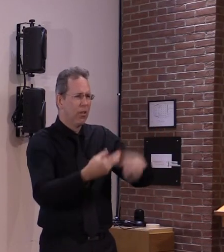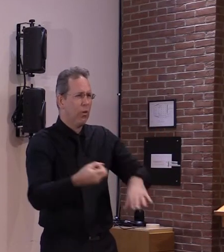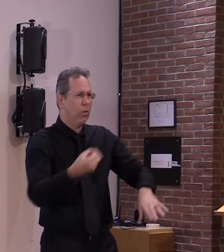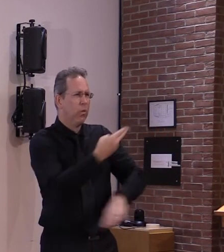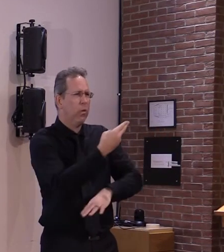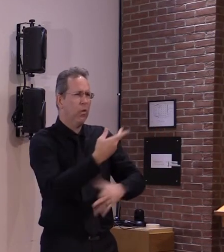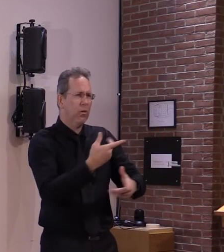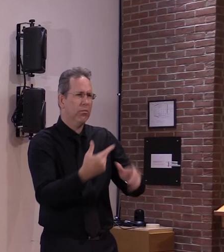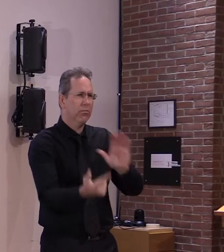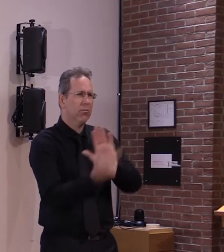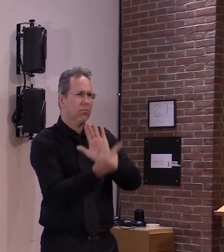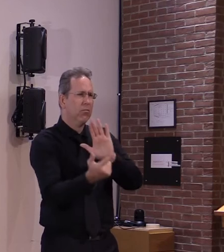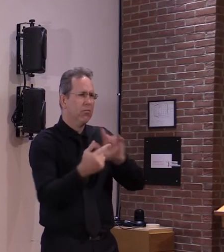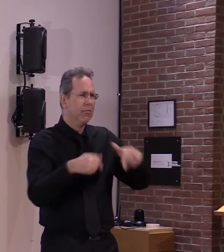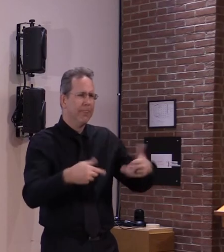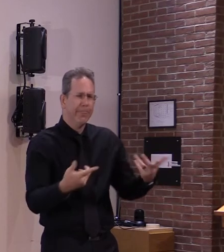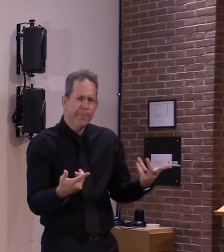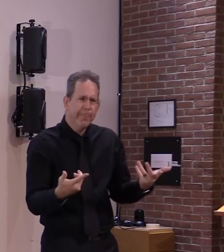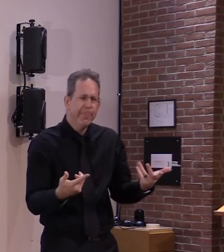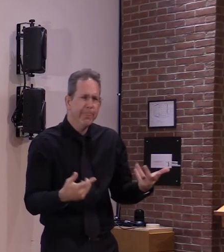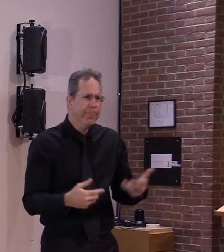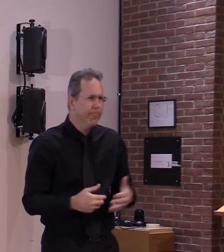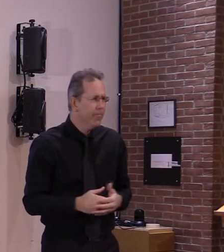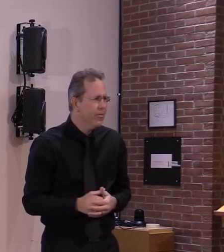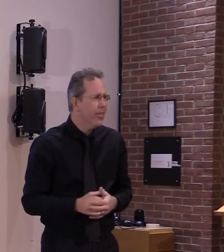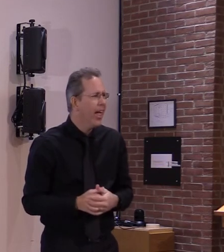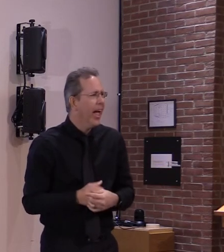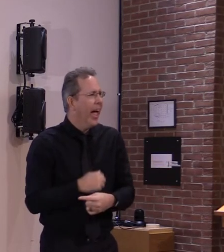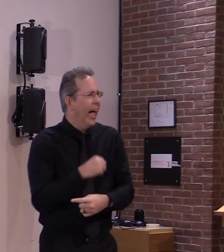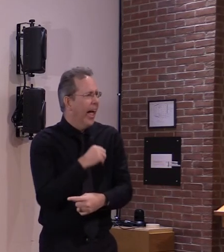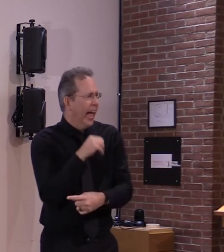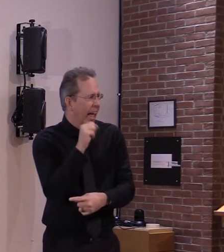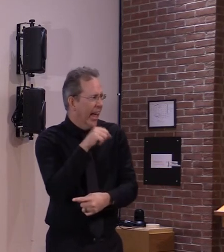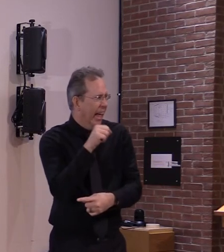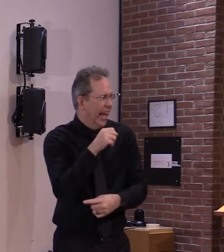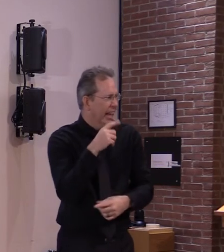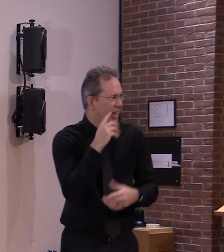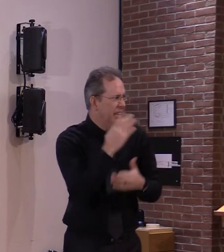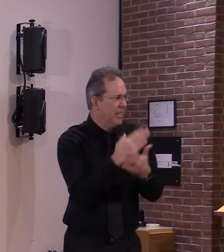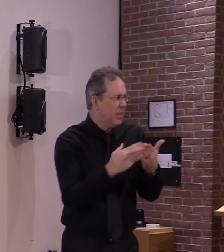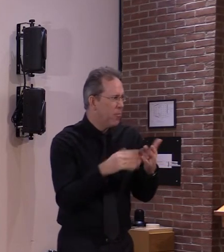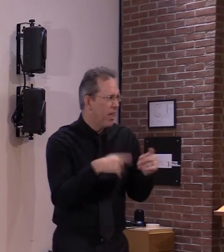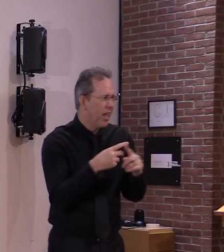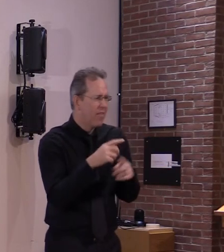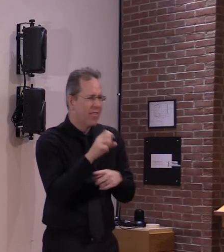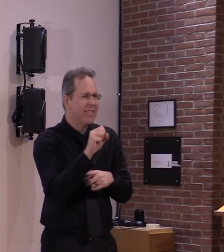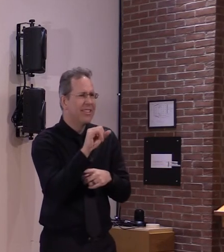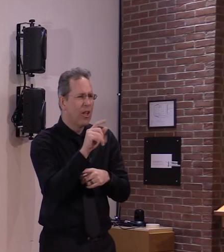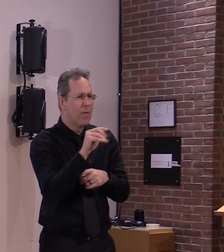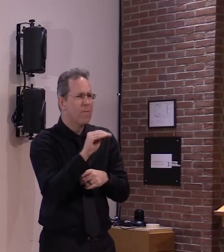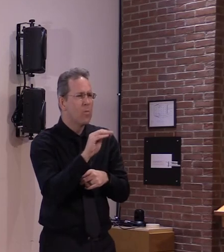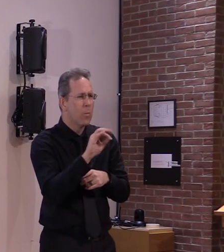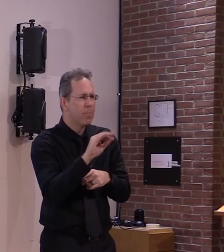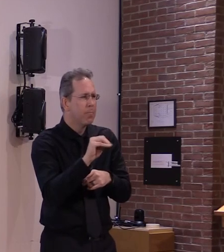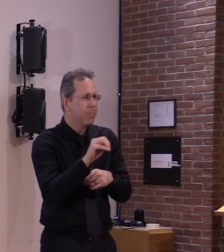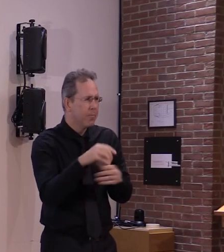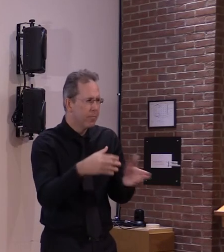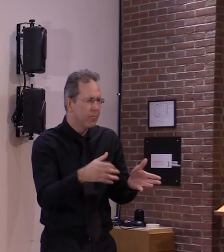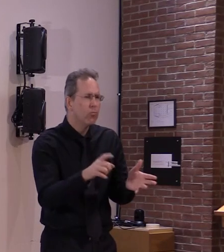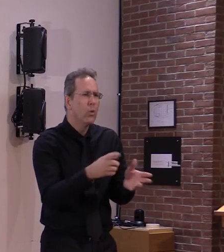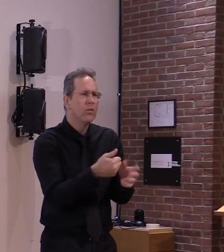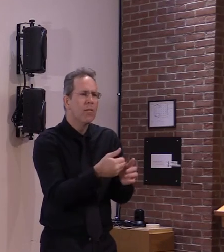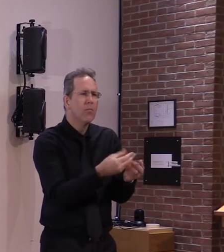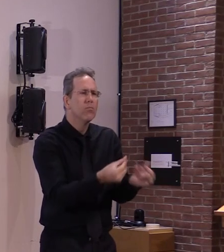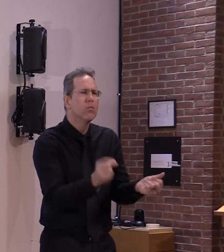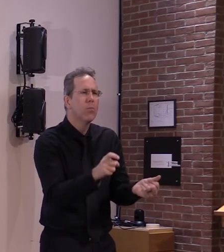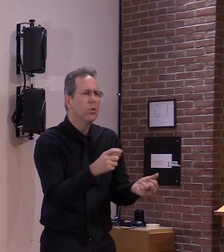that actually with all the dry ice and styrofoam and and i wondered about the packaging where where it goes from there whether